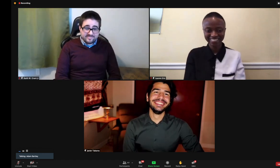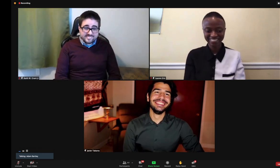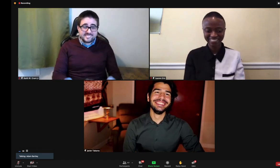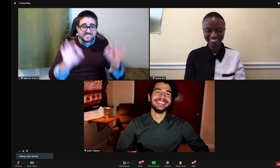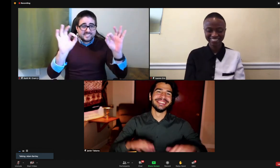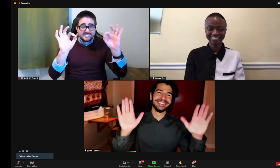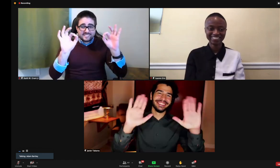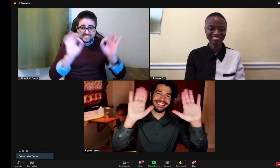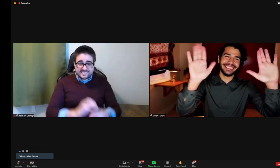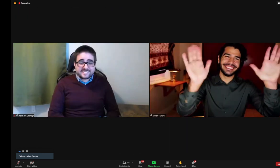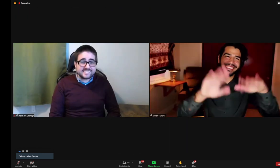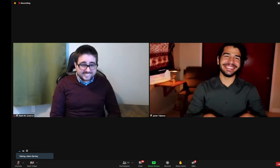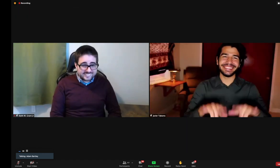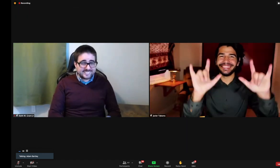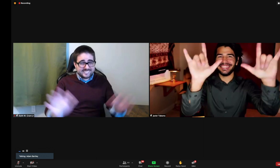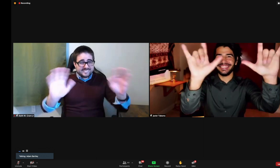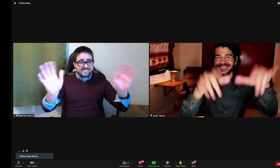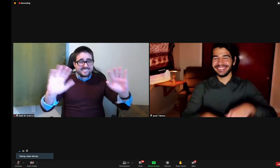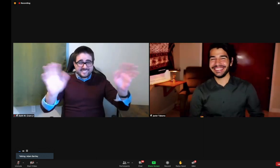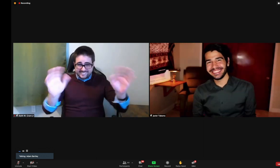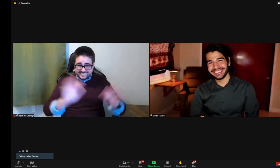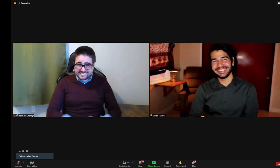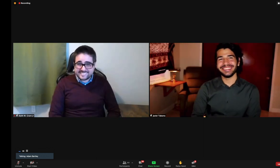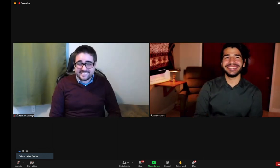Javier Tabarez, thank you. Thank you all.